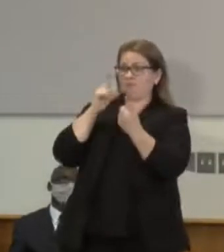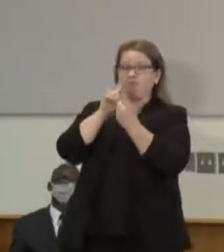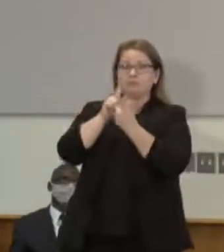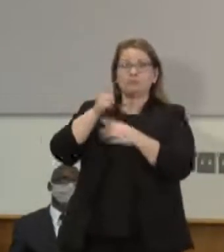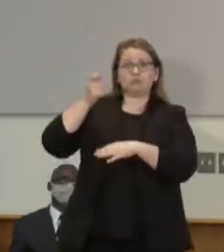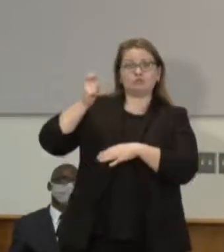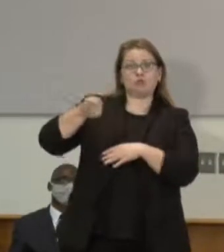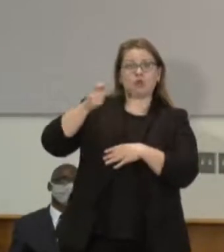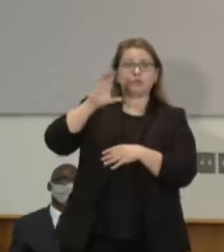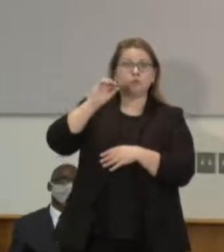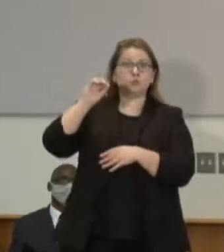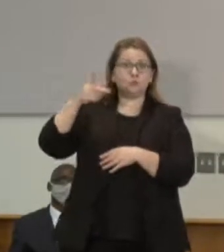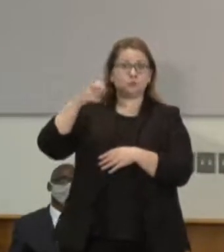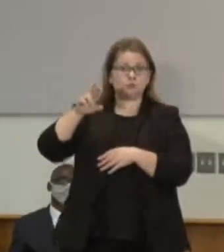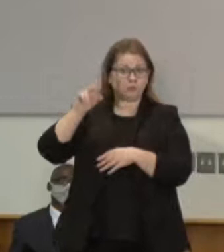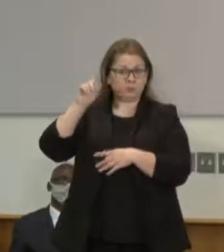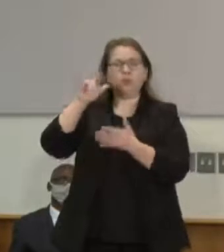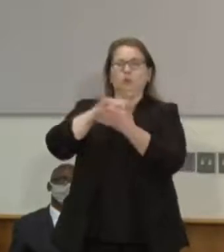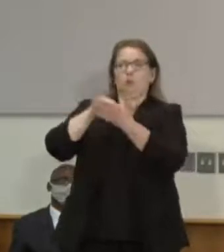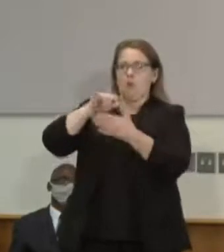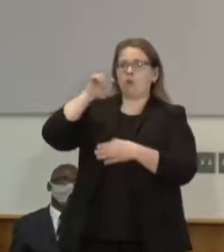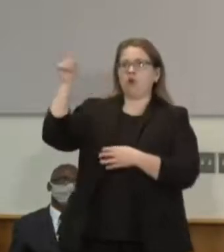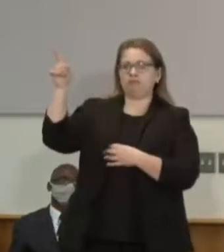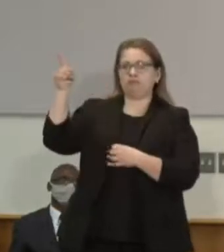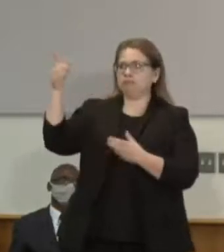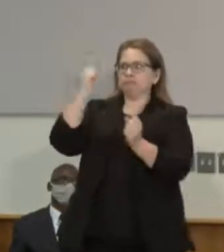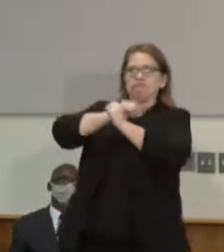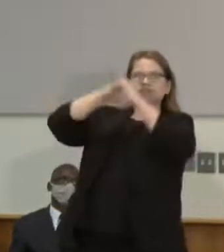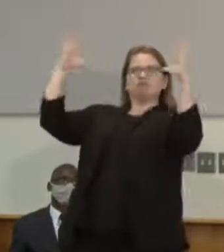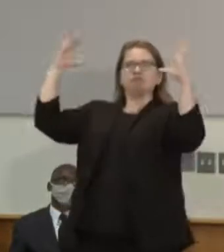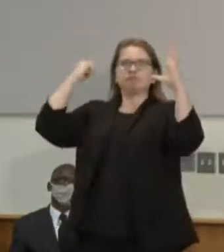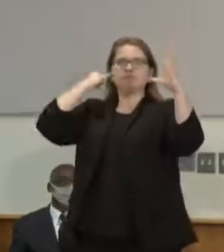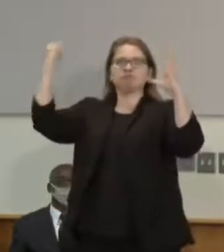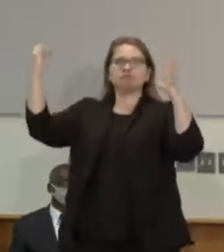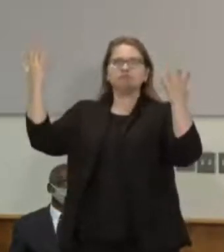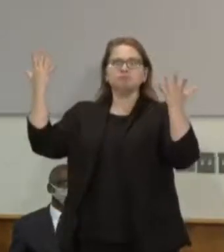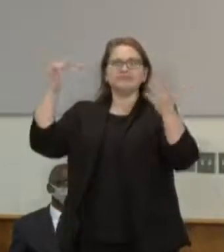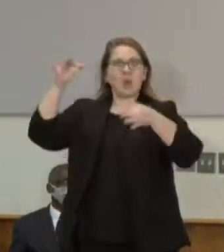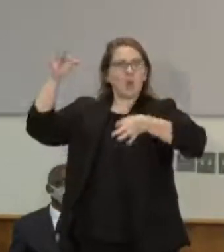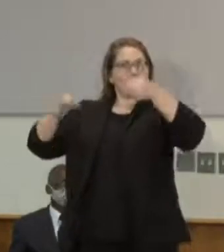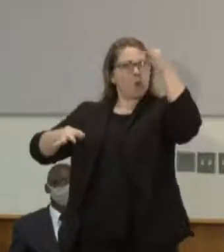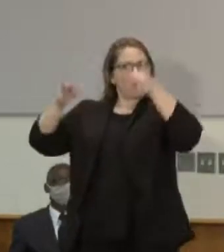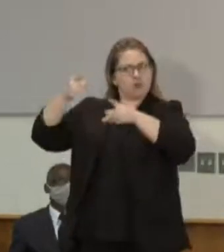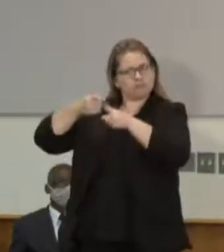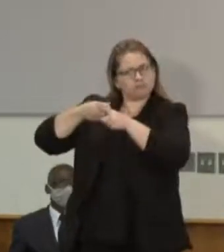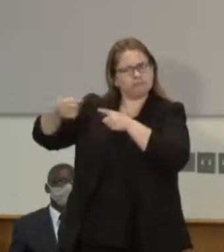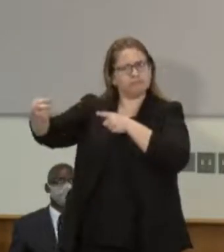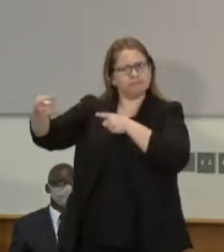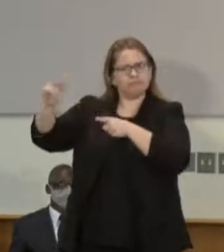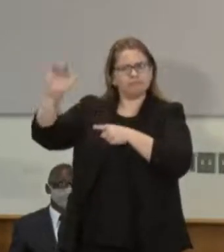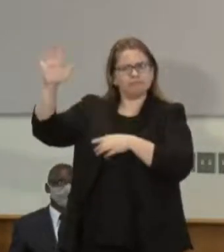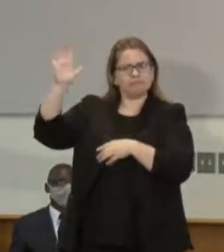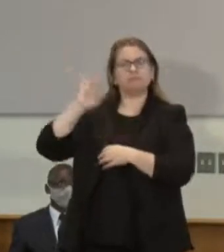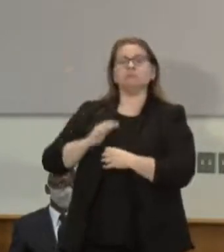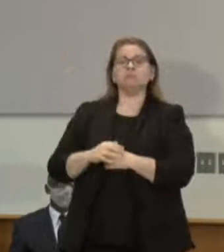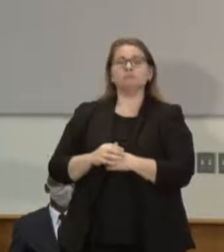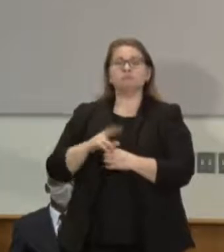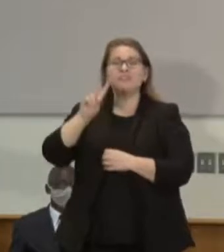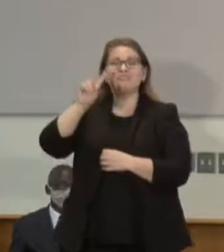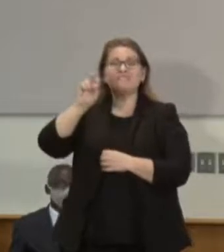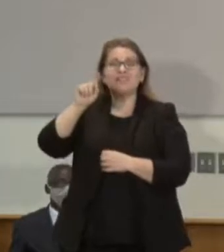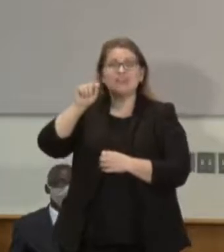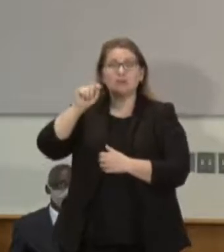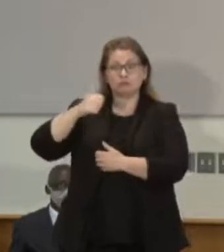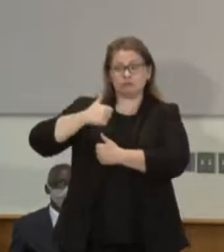radical idea on our court system and they were specialty courts. At that time, it was a veterans court, meaning that our veterans